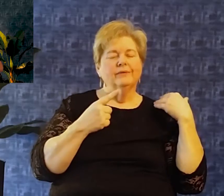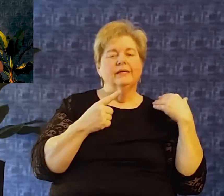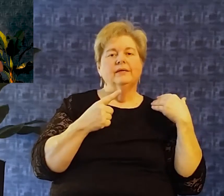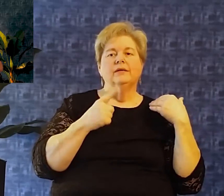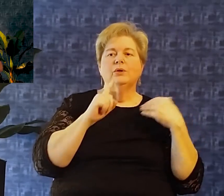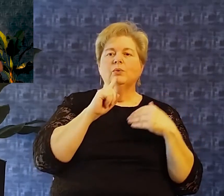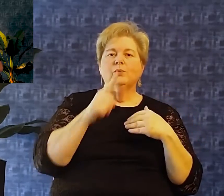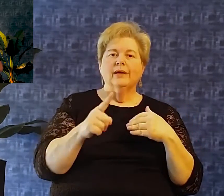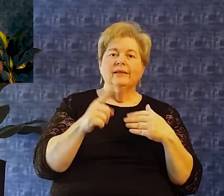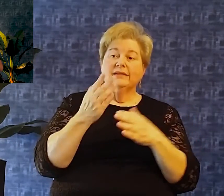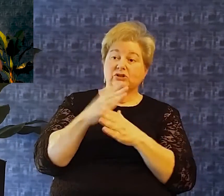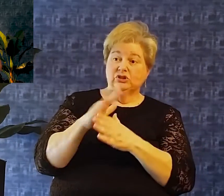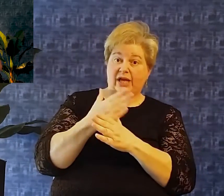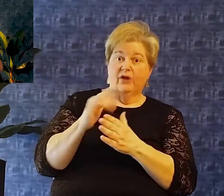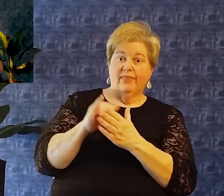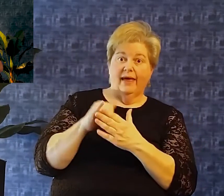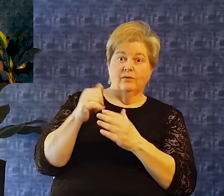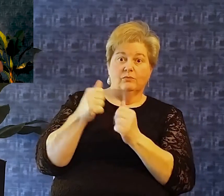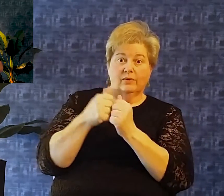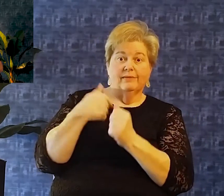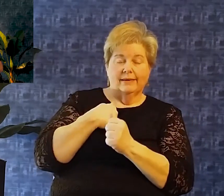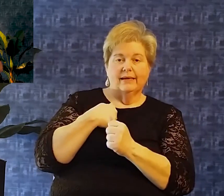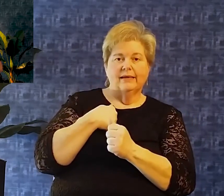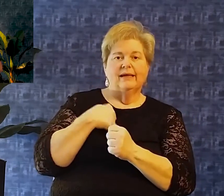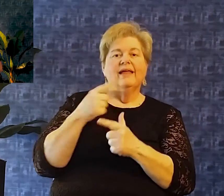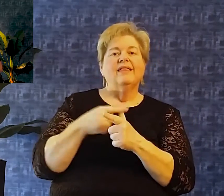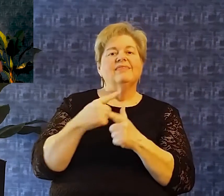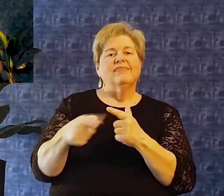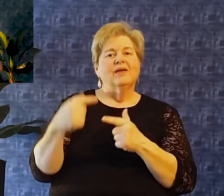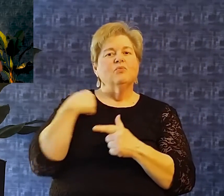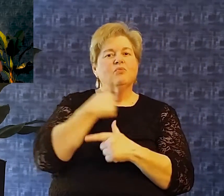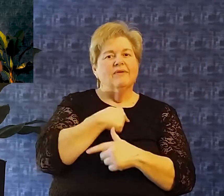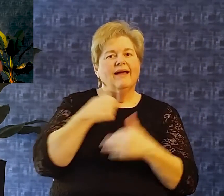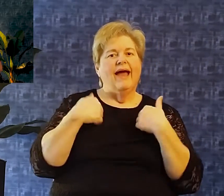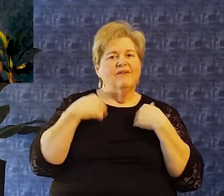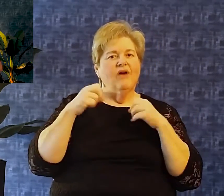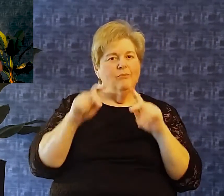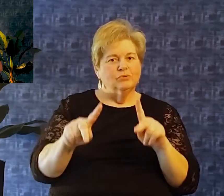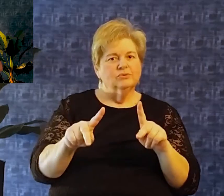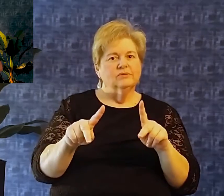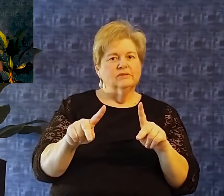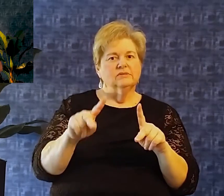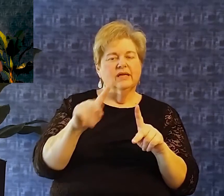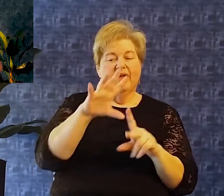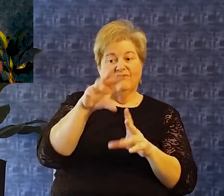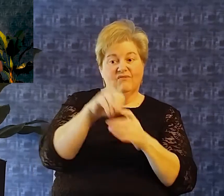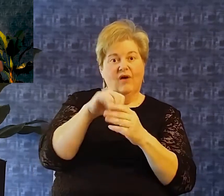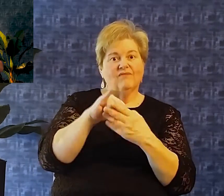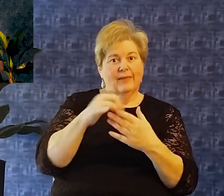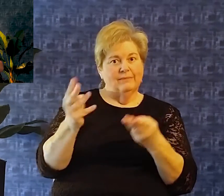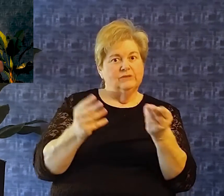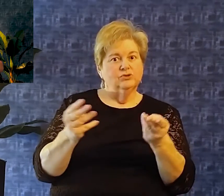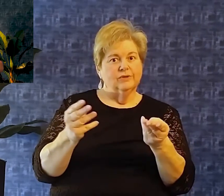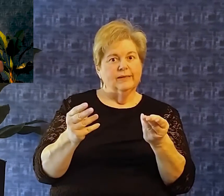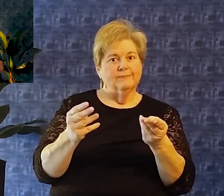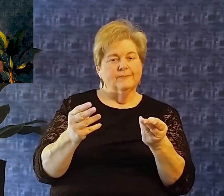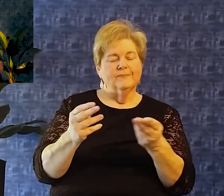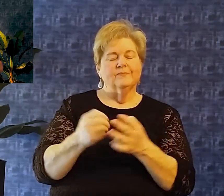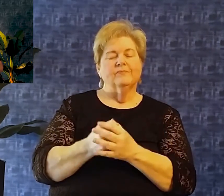to engage in that ministry Now there are certainly times that That is not possible. There are times